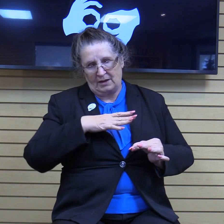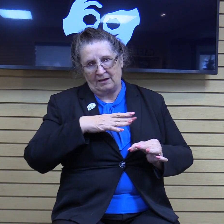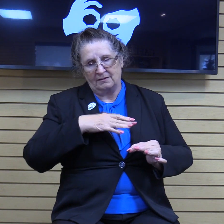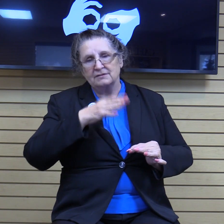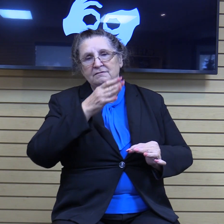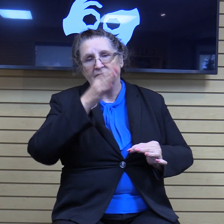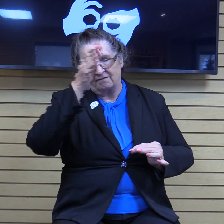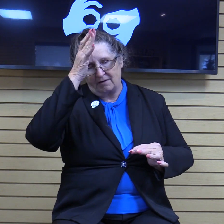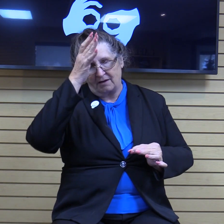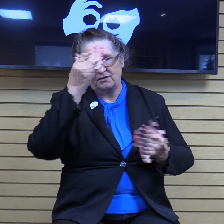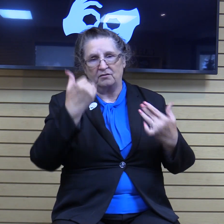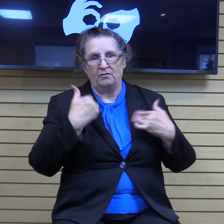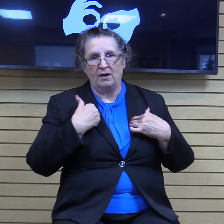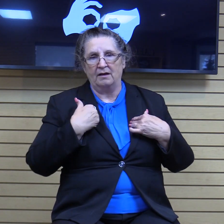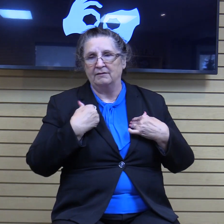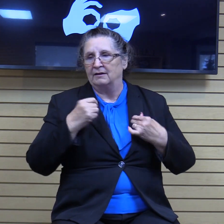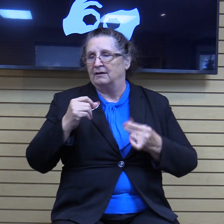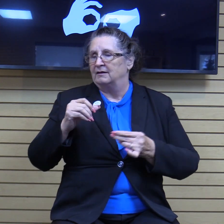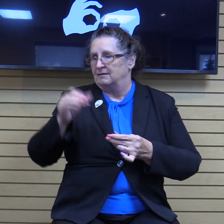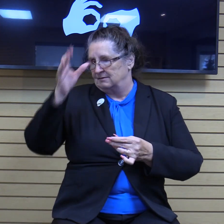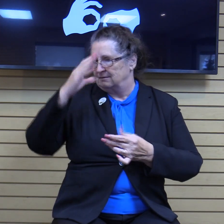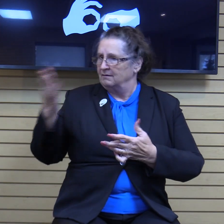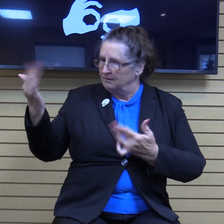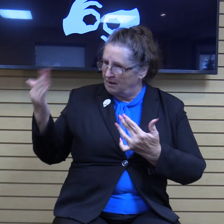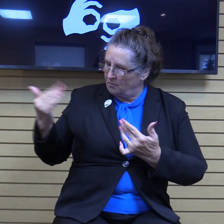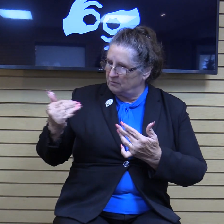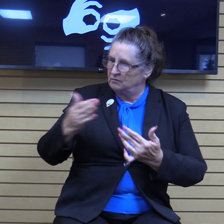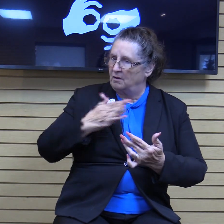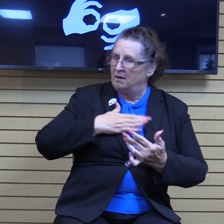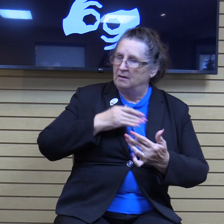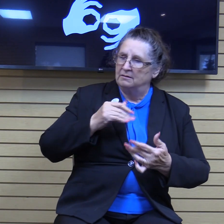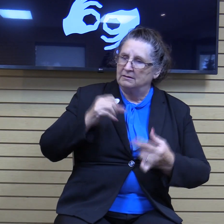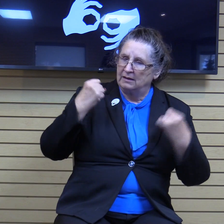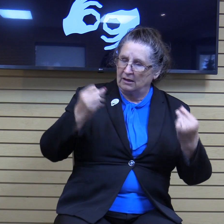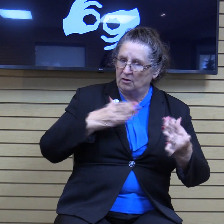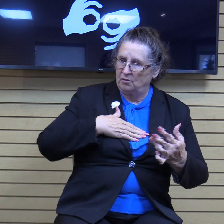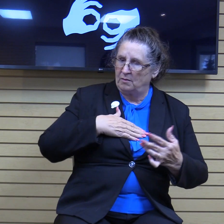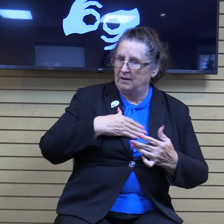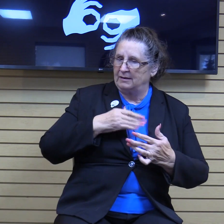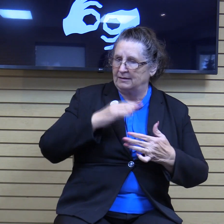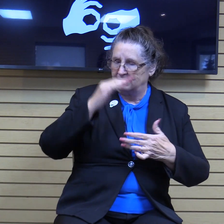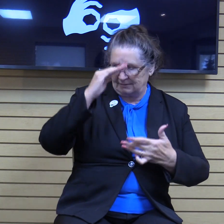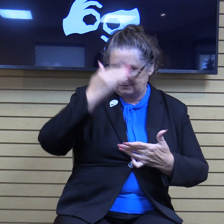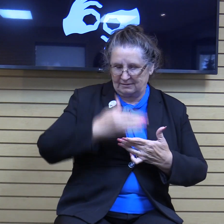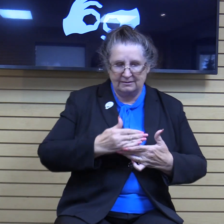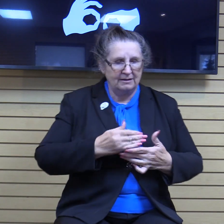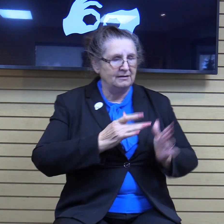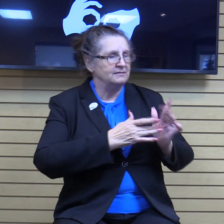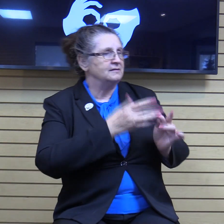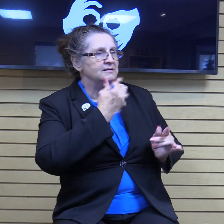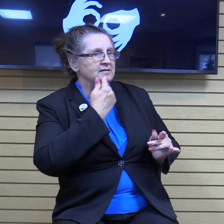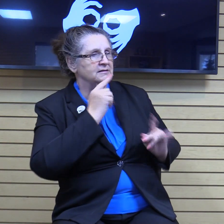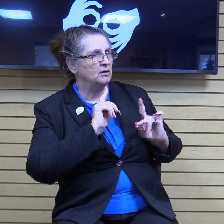The man tells Jesus to come with him to heal his son, but Jesus says to the man, go back home. Your son will live.